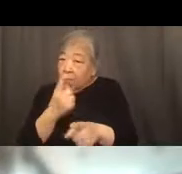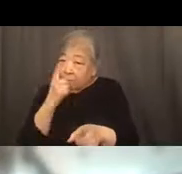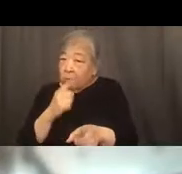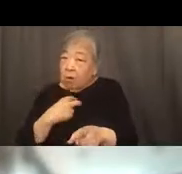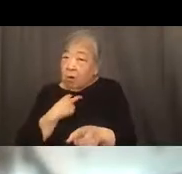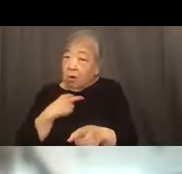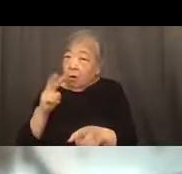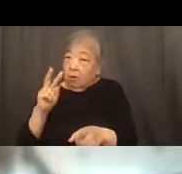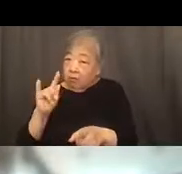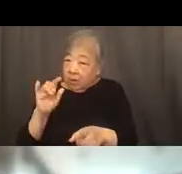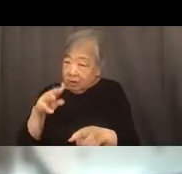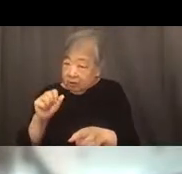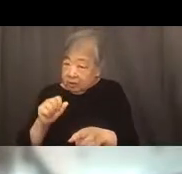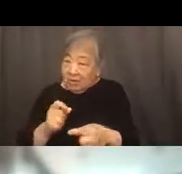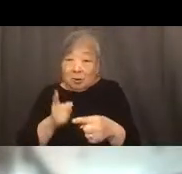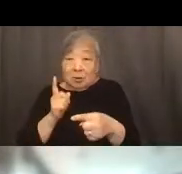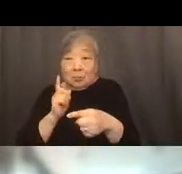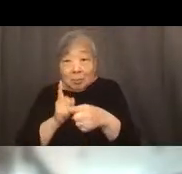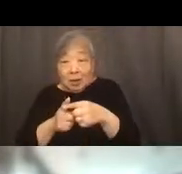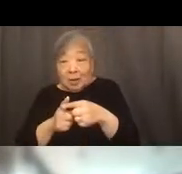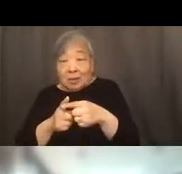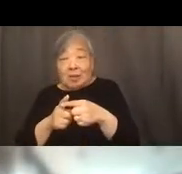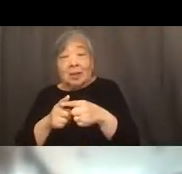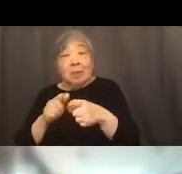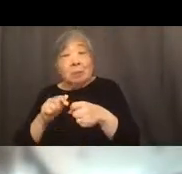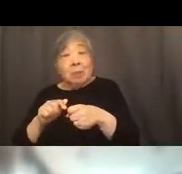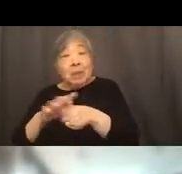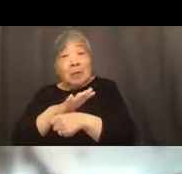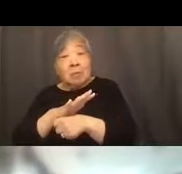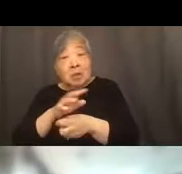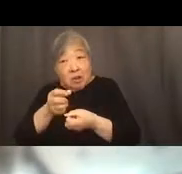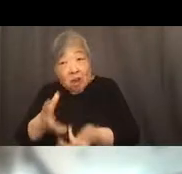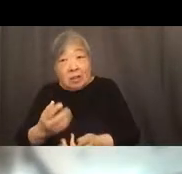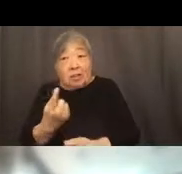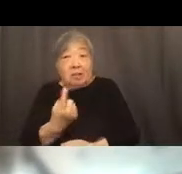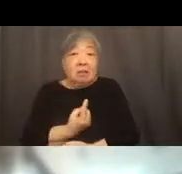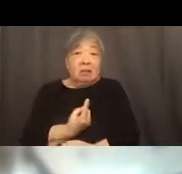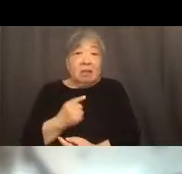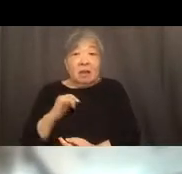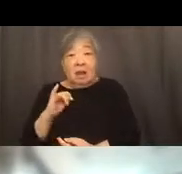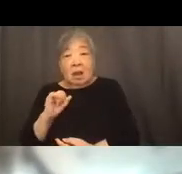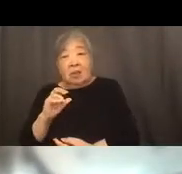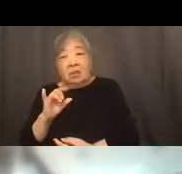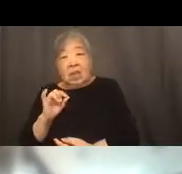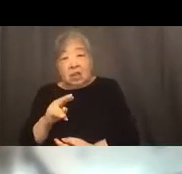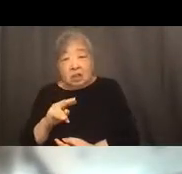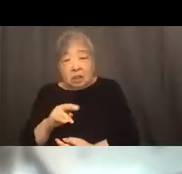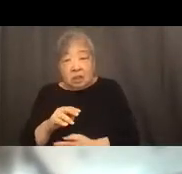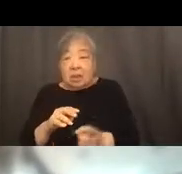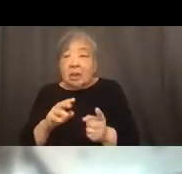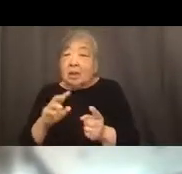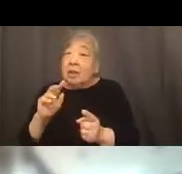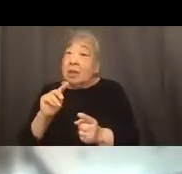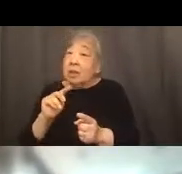the isolation of the pandemic has been kind of a double whammy and makes people more vulnerable. And the reason for that is the tenants